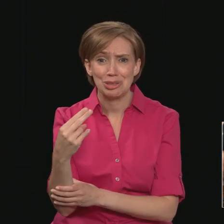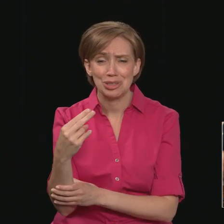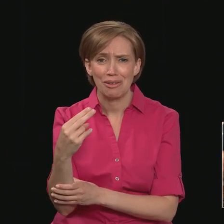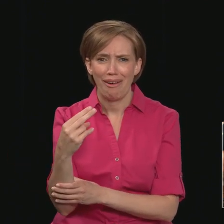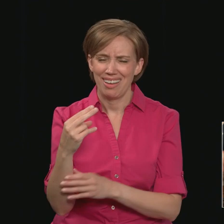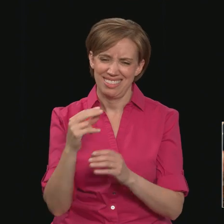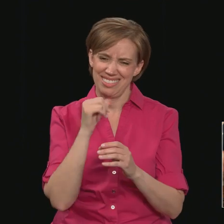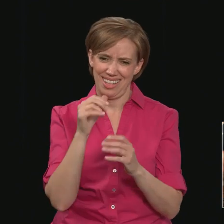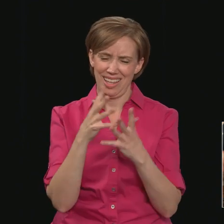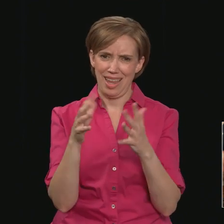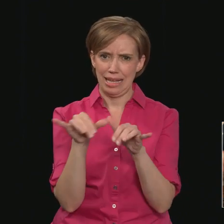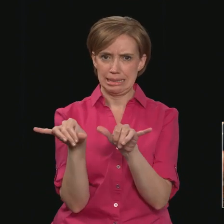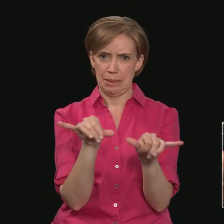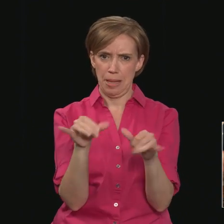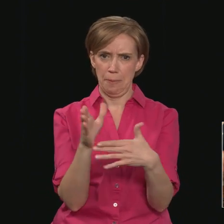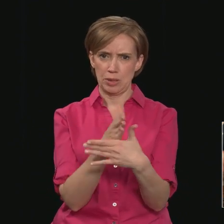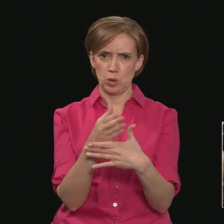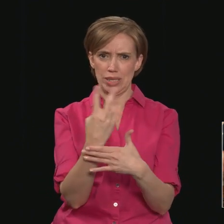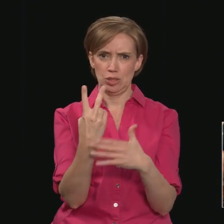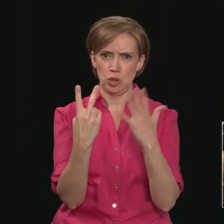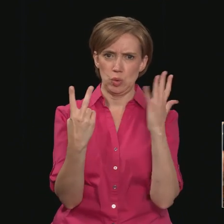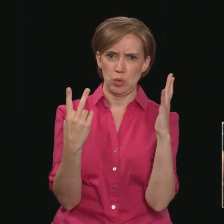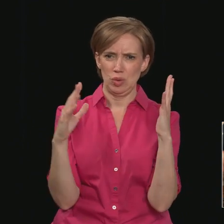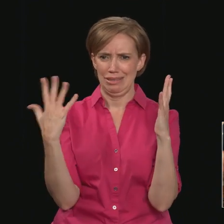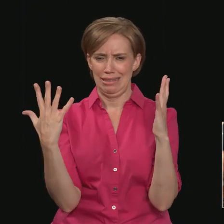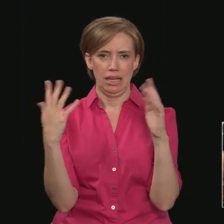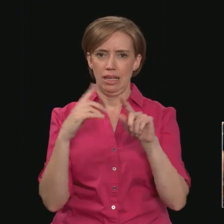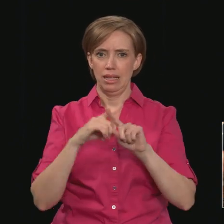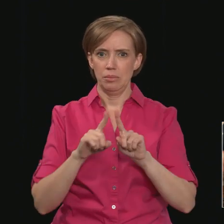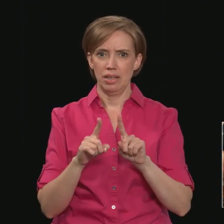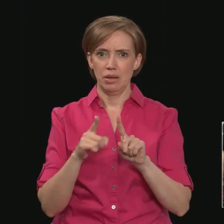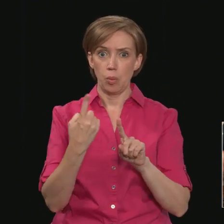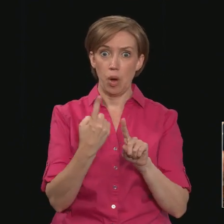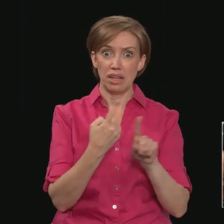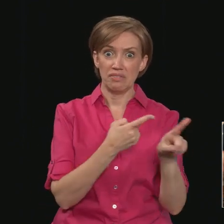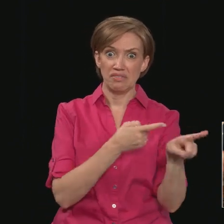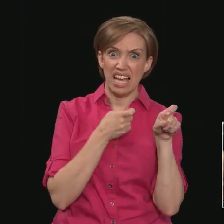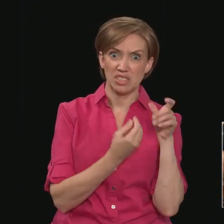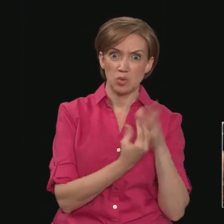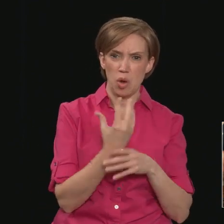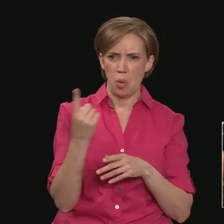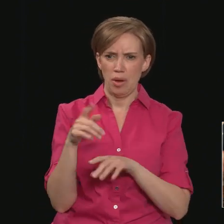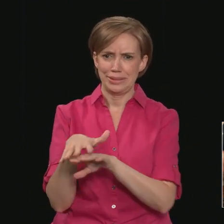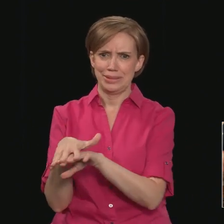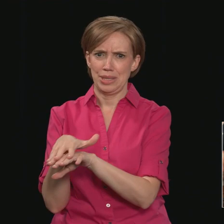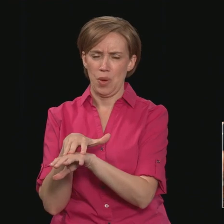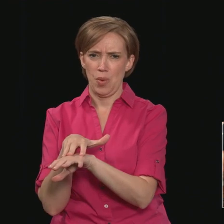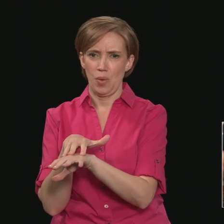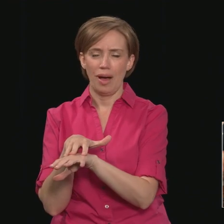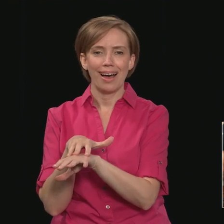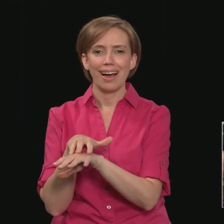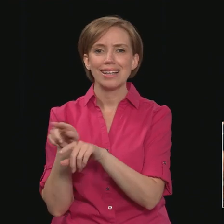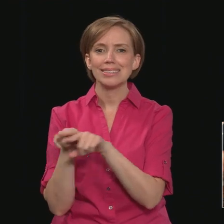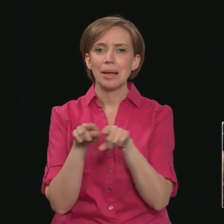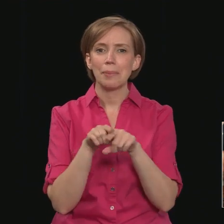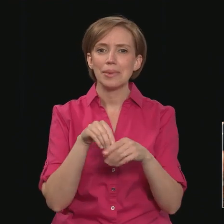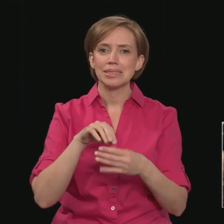grows rapidly and one grows slowly, they both grow. And that's what God wants you to do, to grow spiritually.